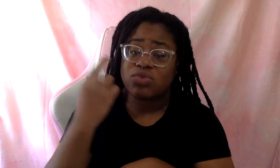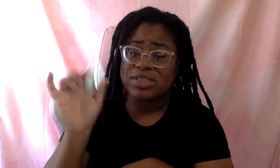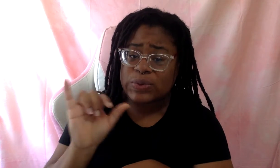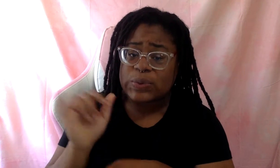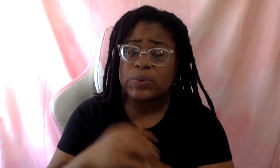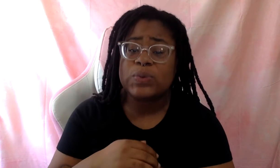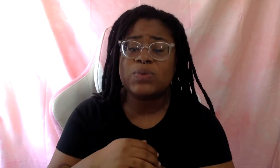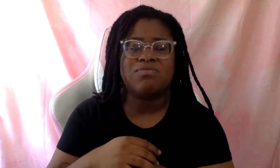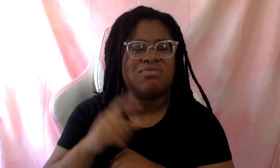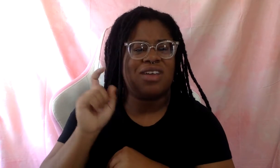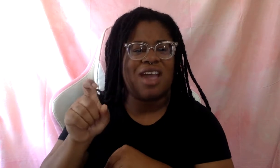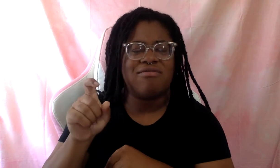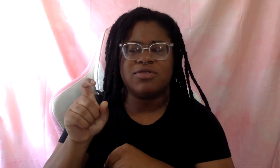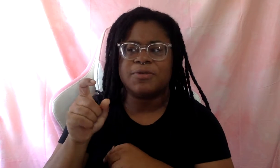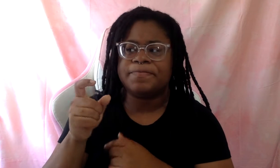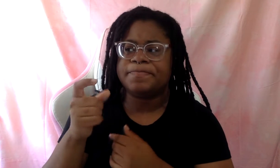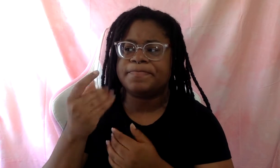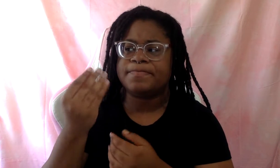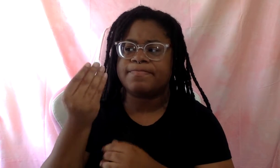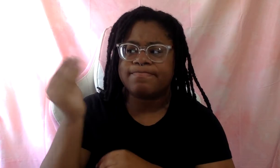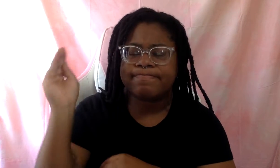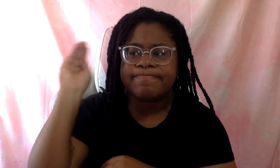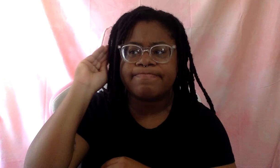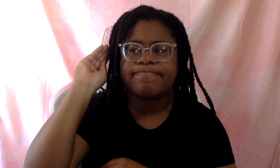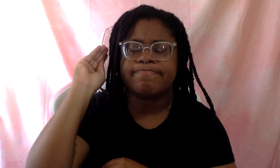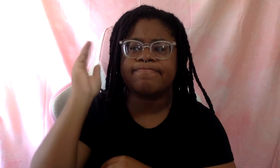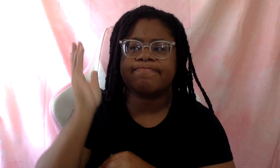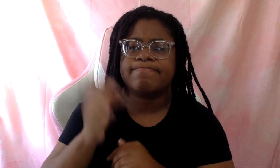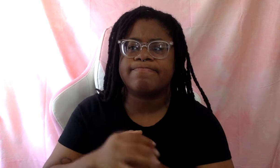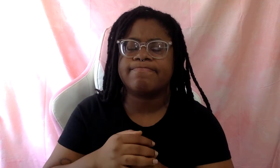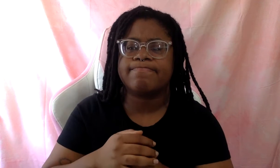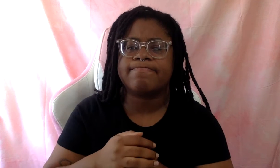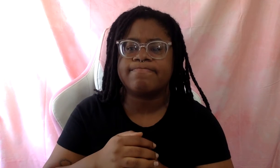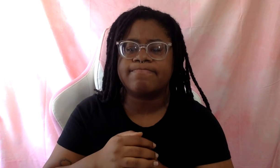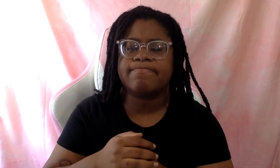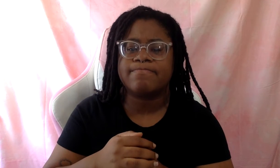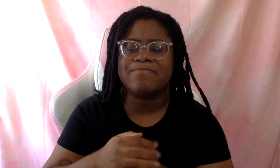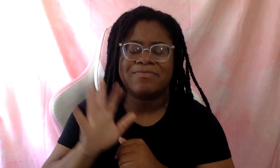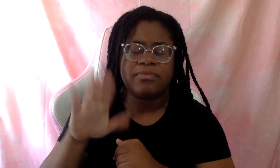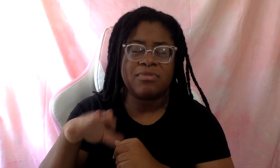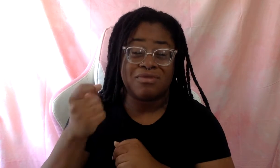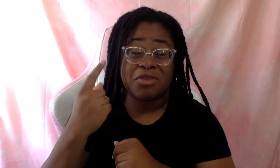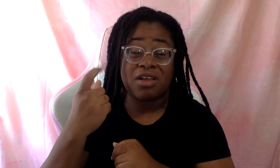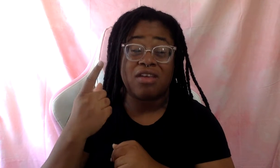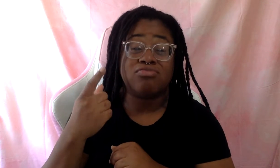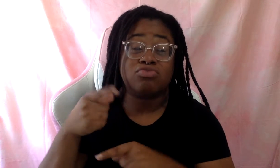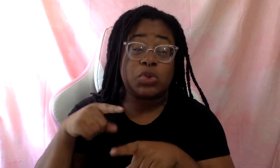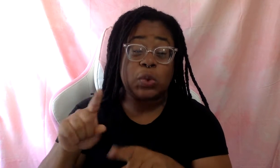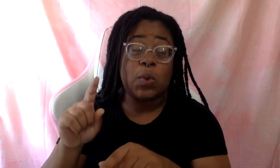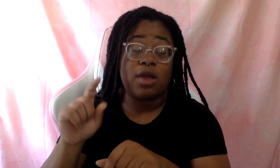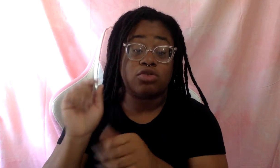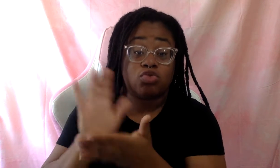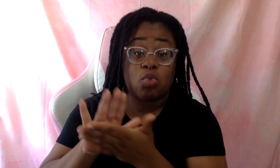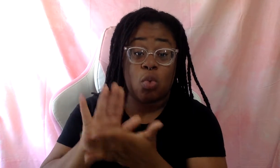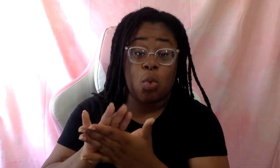and we have to take an, and we had to do an internship during, during school, unpaid, um, that is necessary to